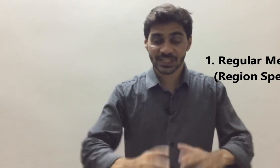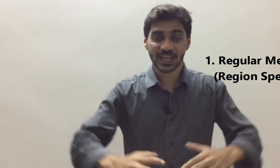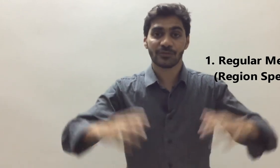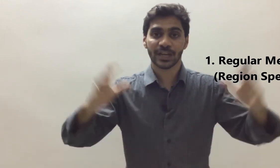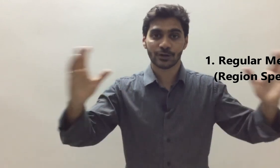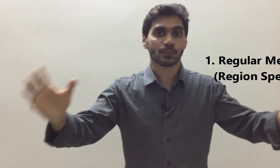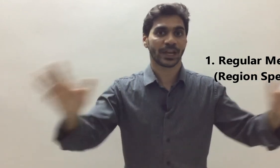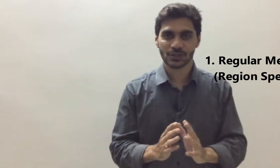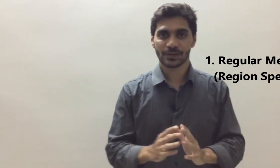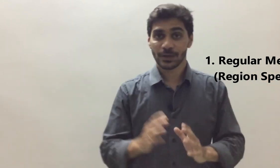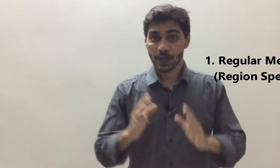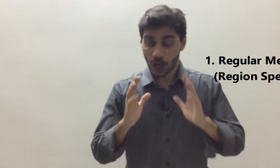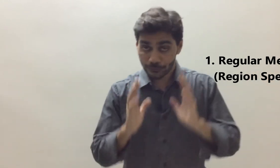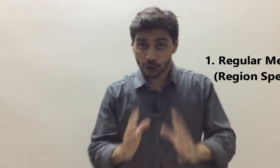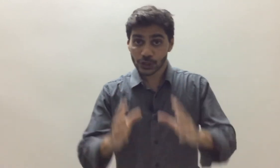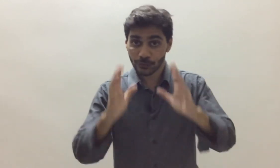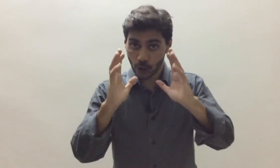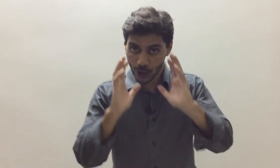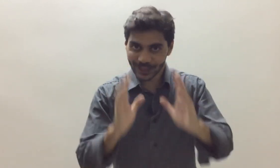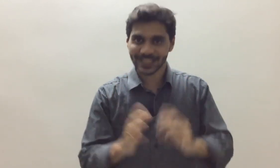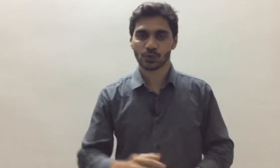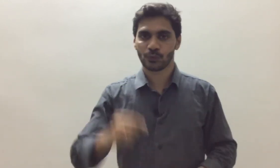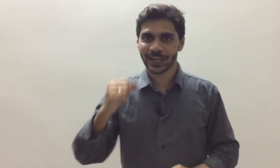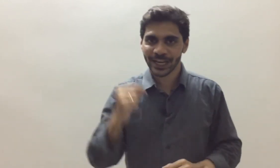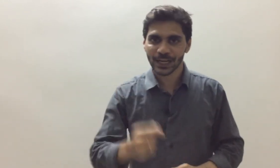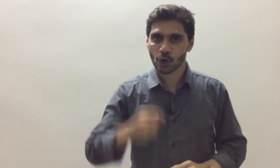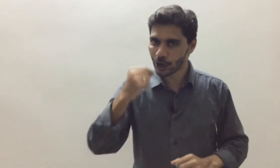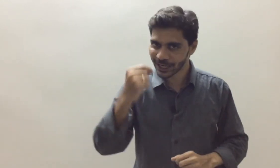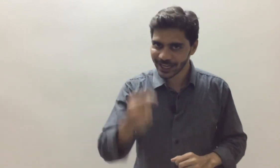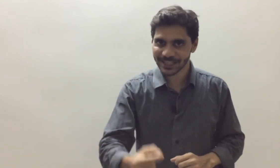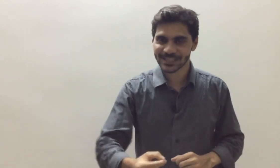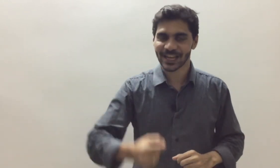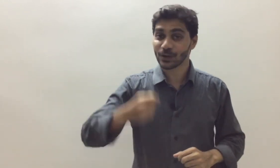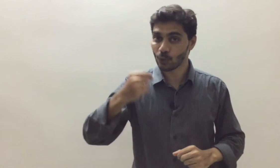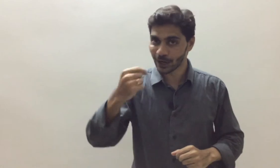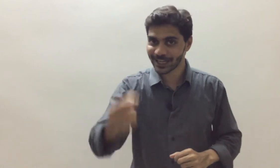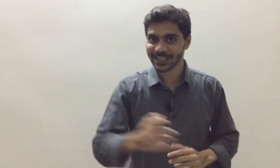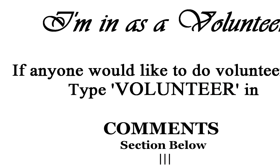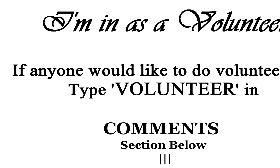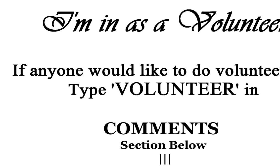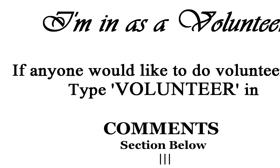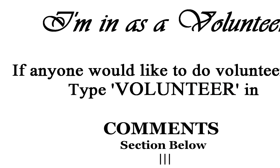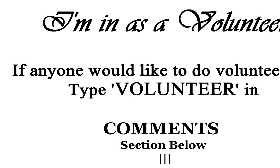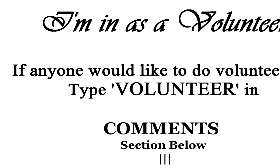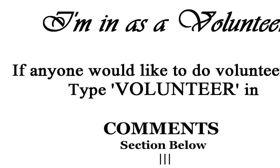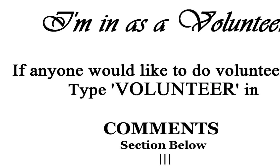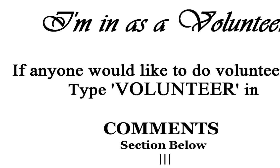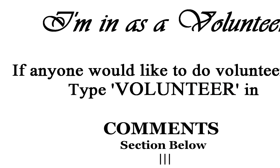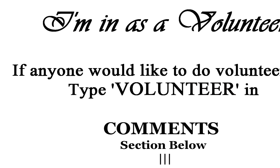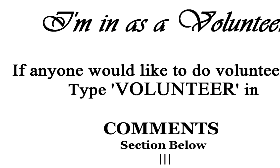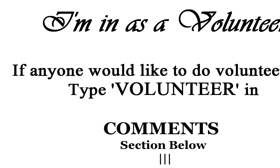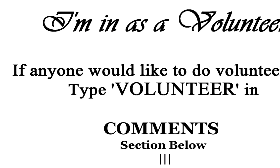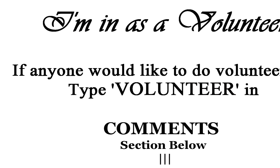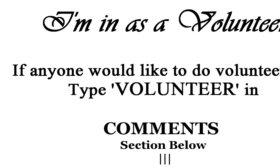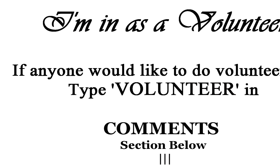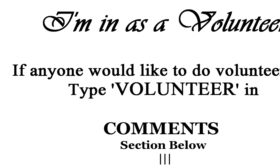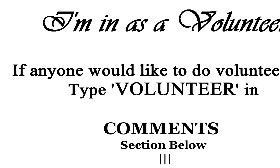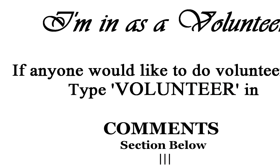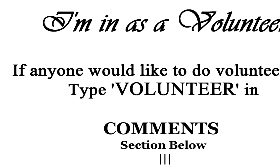convenient to many. Of course, for all this, we need coordinators and volunteers. So I'm in as a volunteer. If anyone